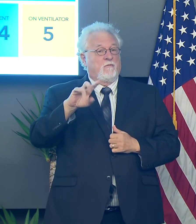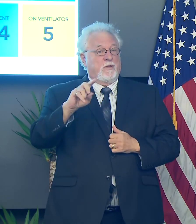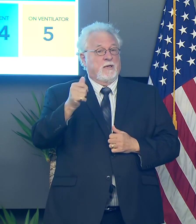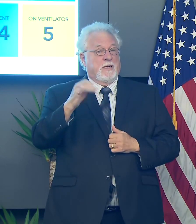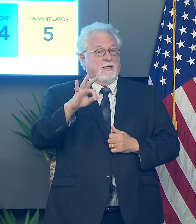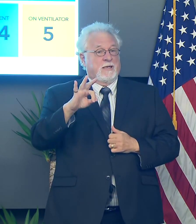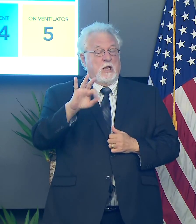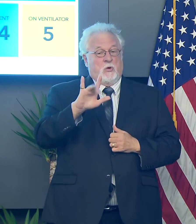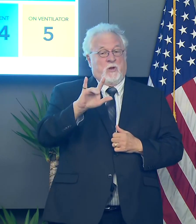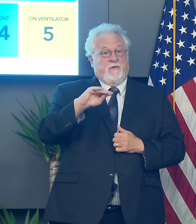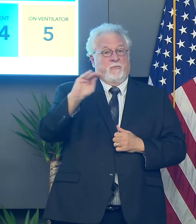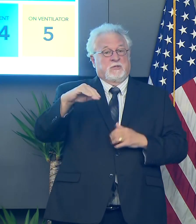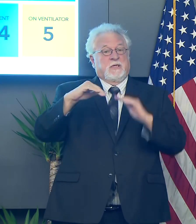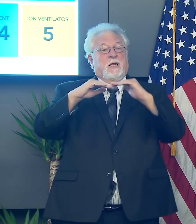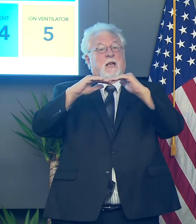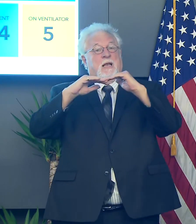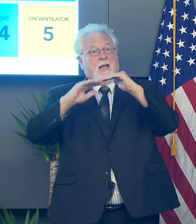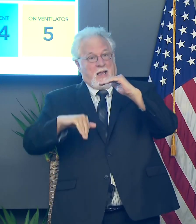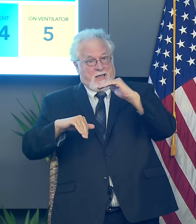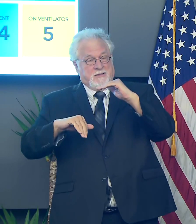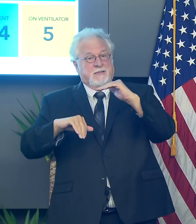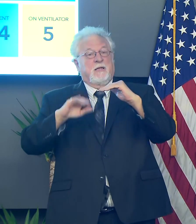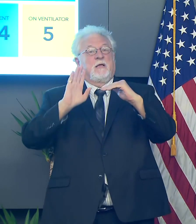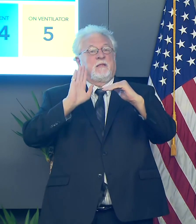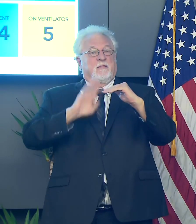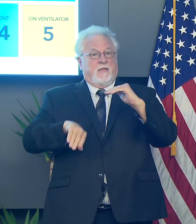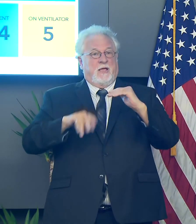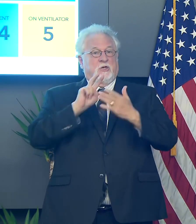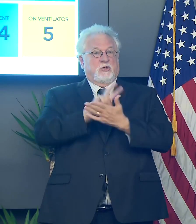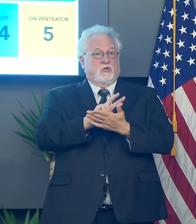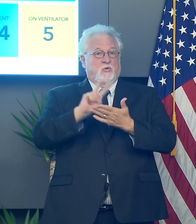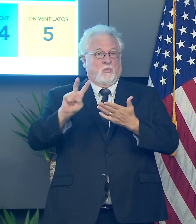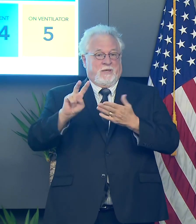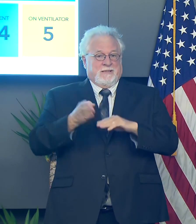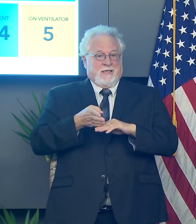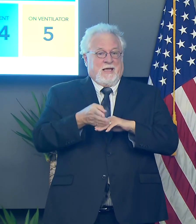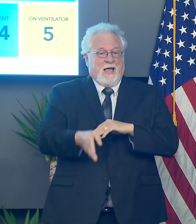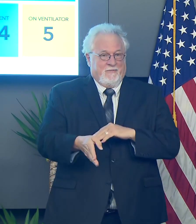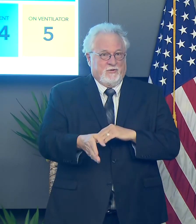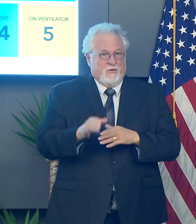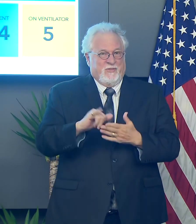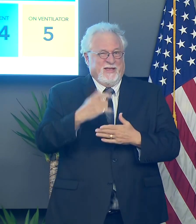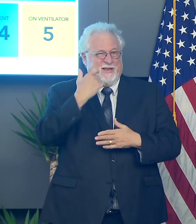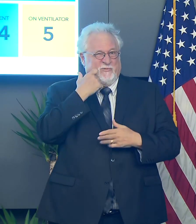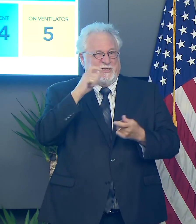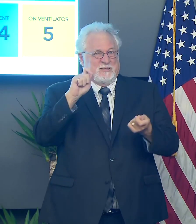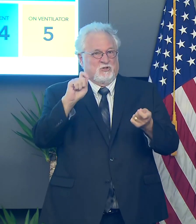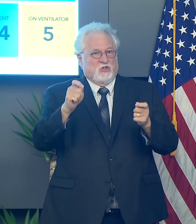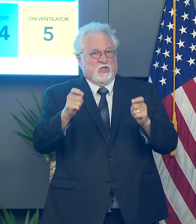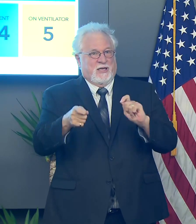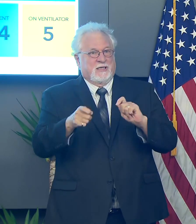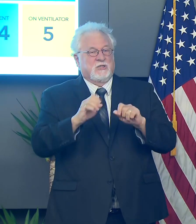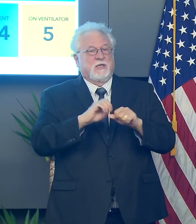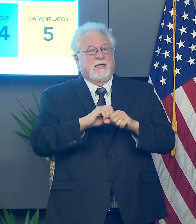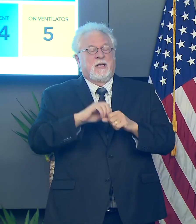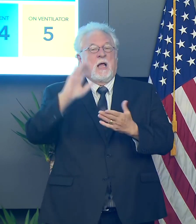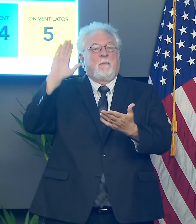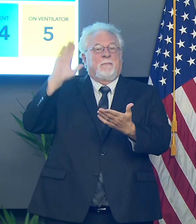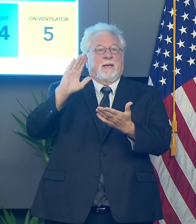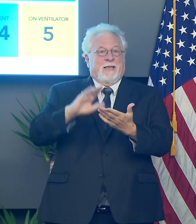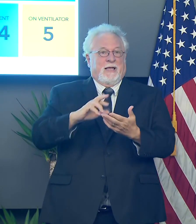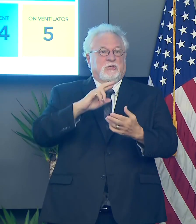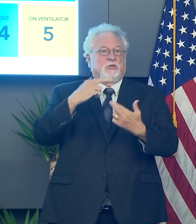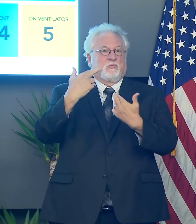25% less than it was two weeks after the most recent change in the mitigation and